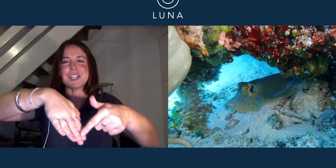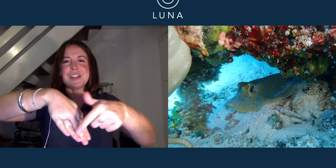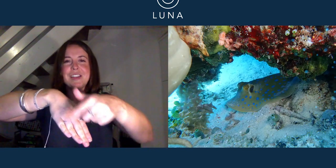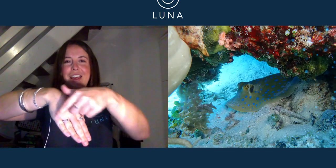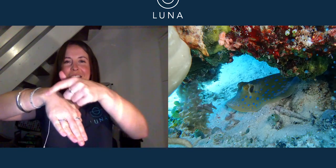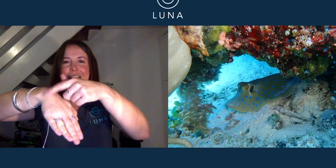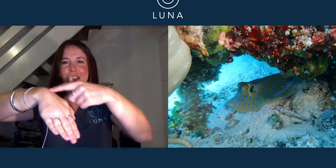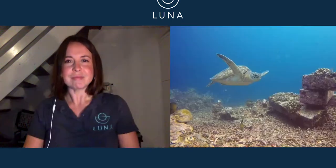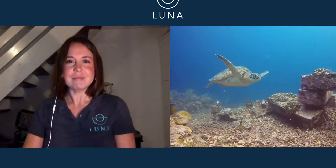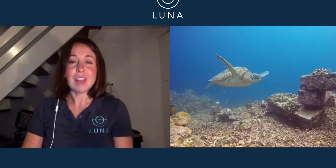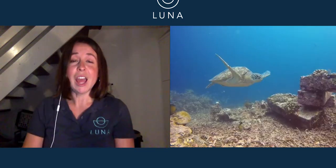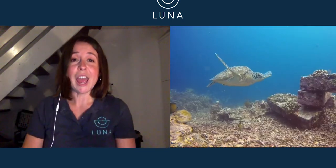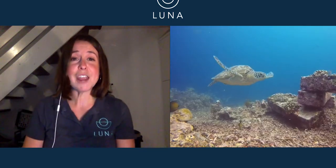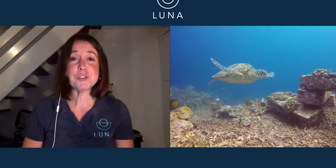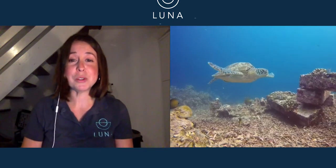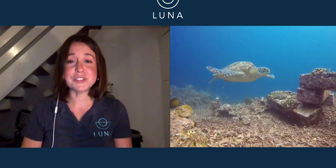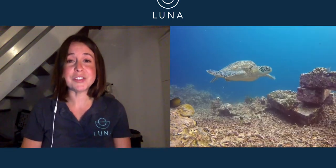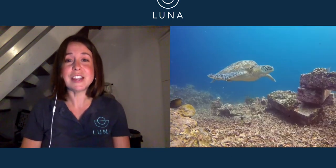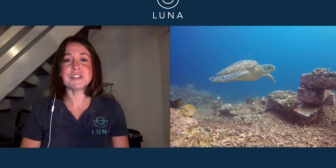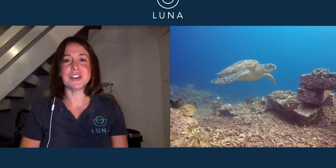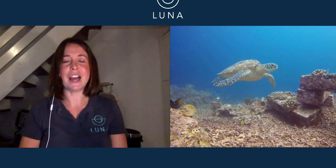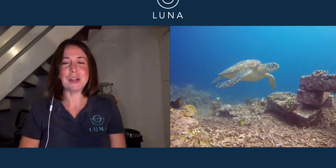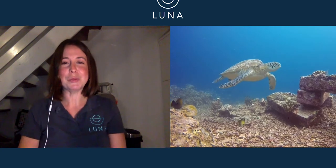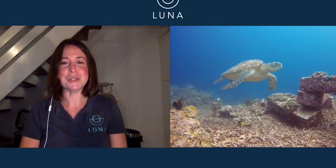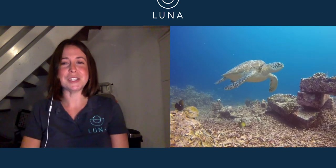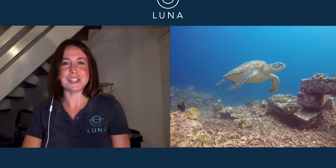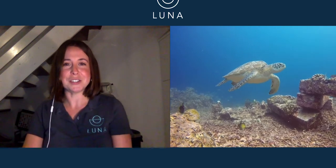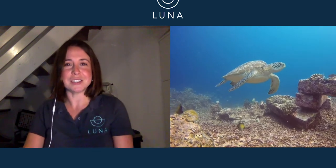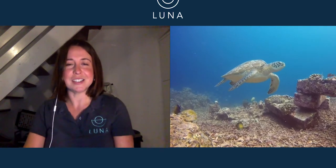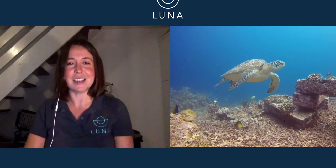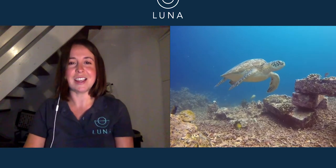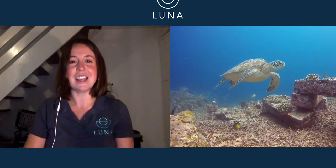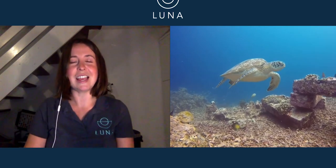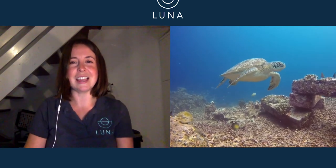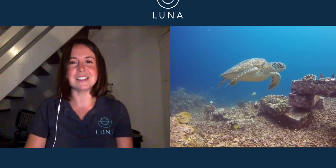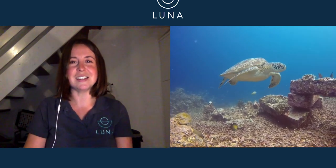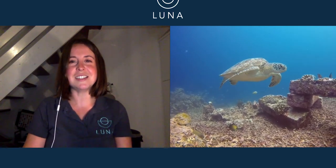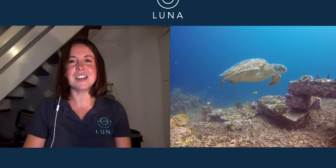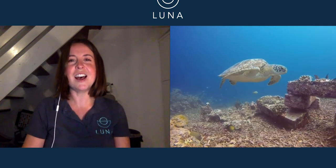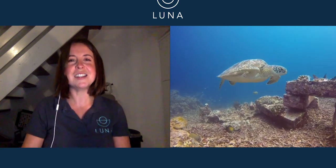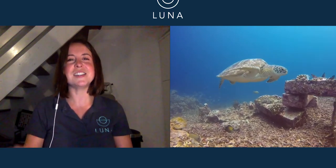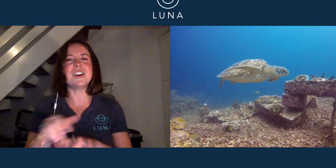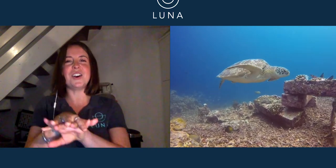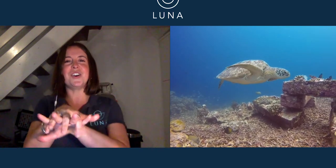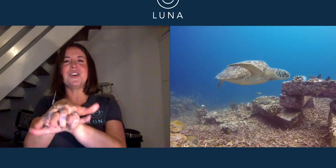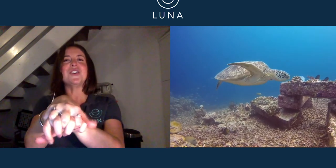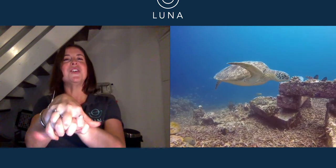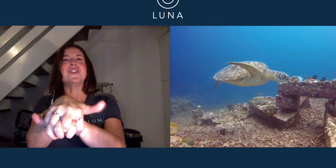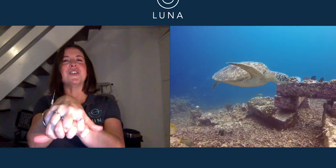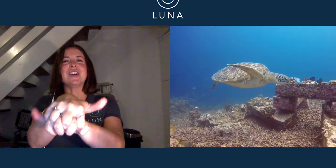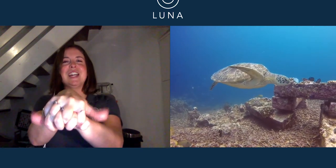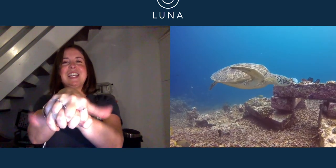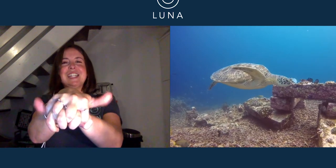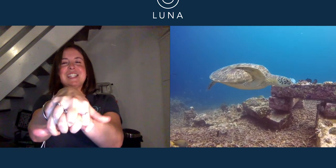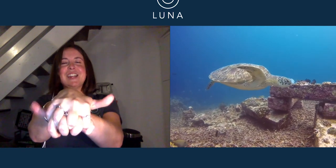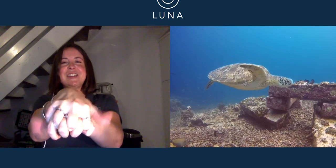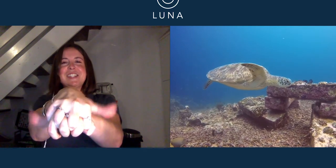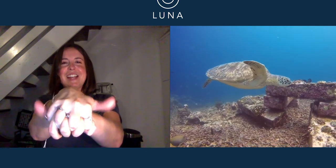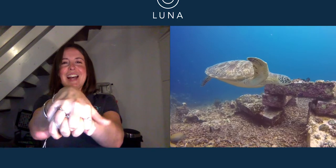are there. Everyone's favourite animal to see under the sea is a turtle. So this is the hand